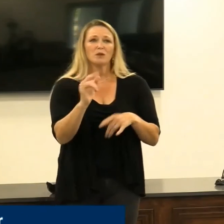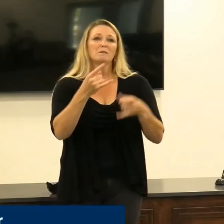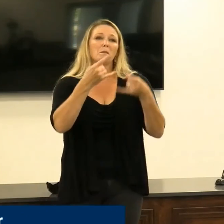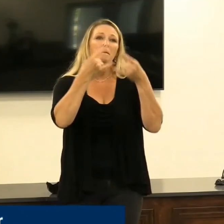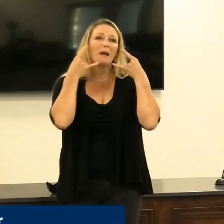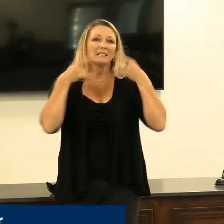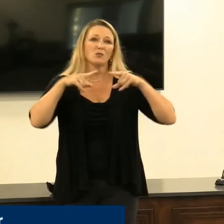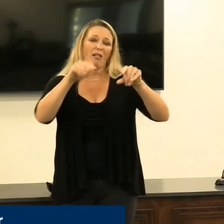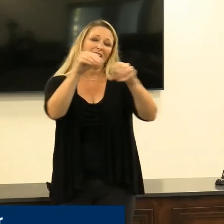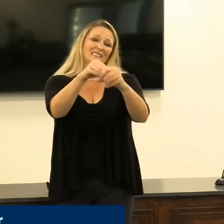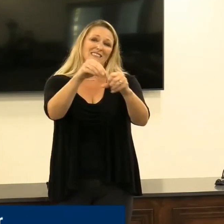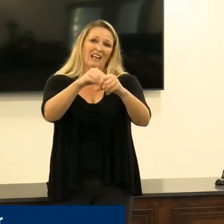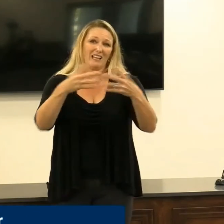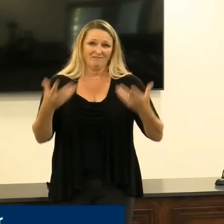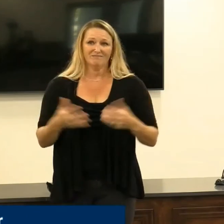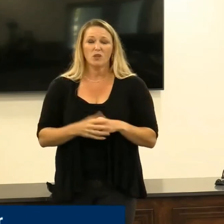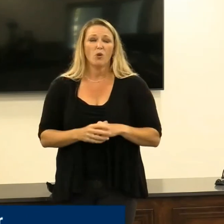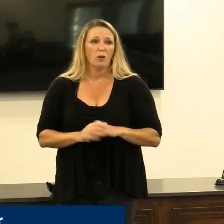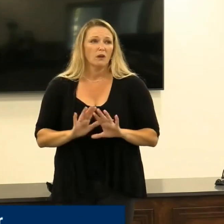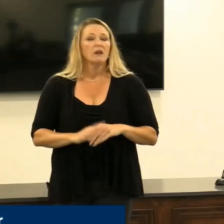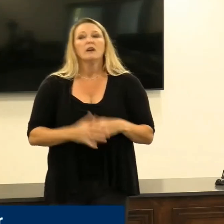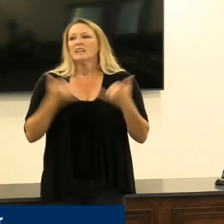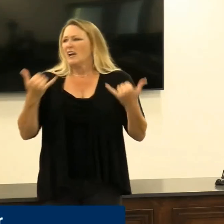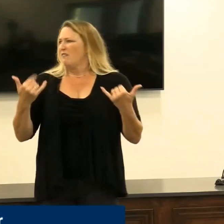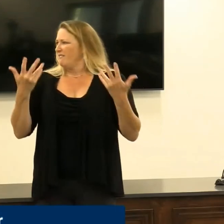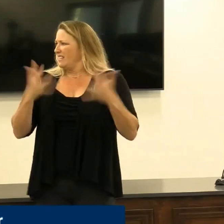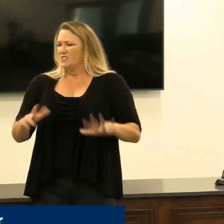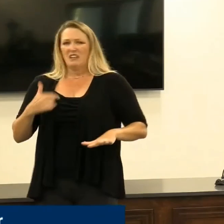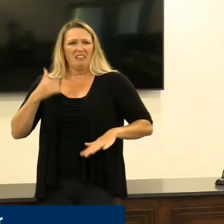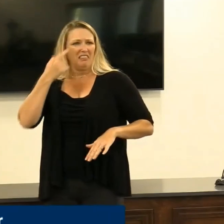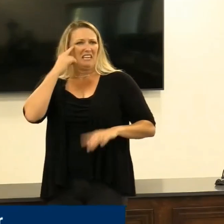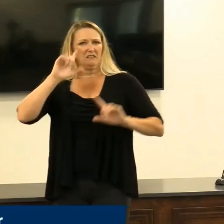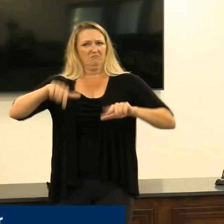will turn it over. I believe that we're going to take questions now.